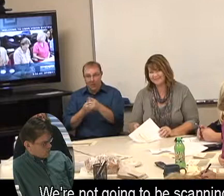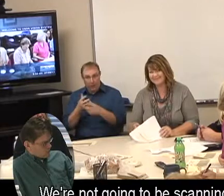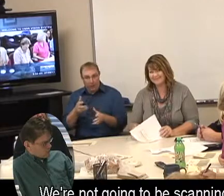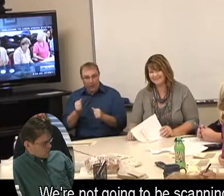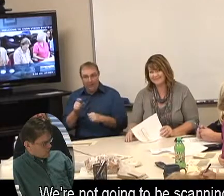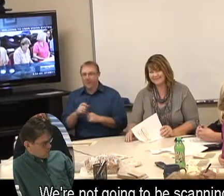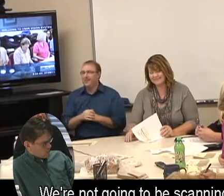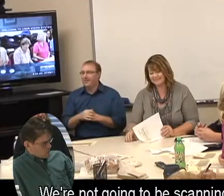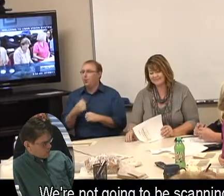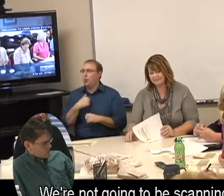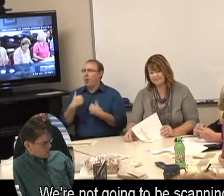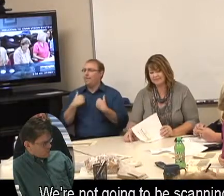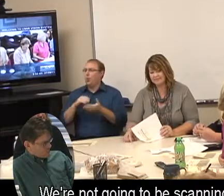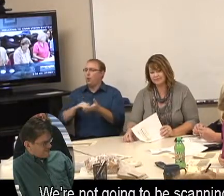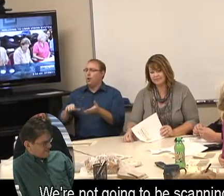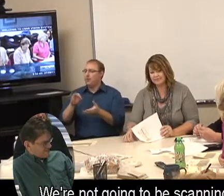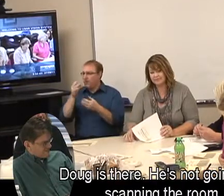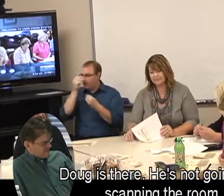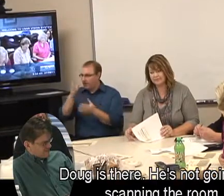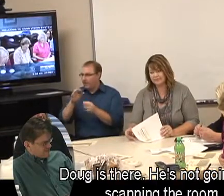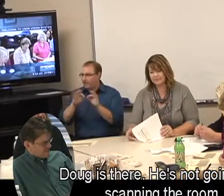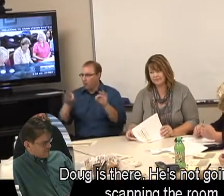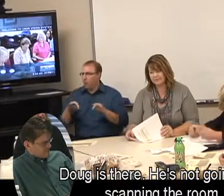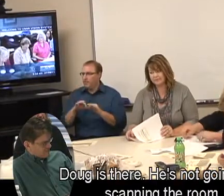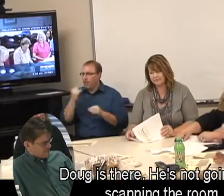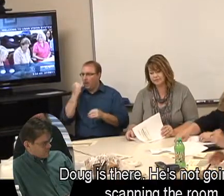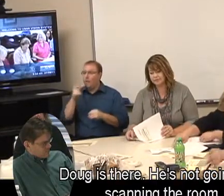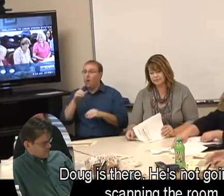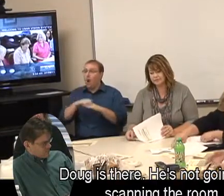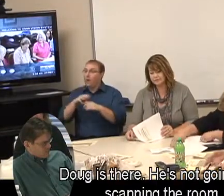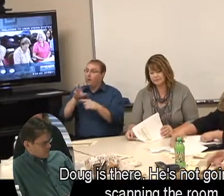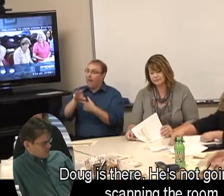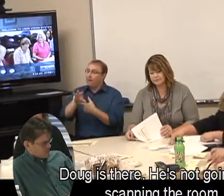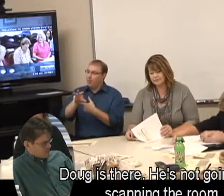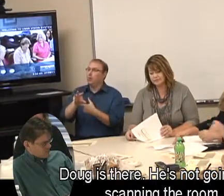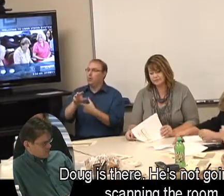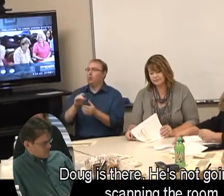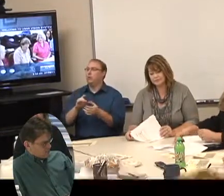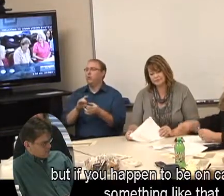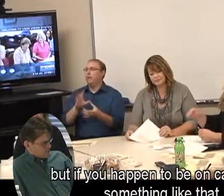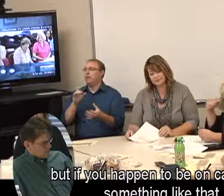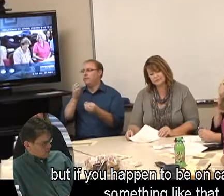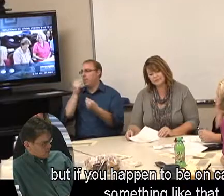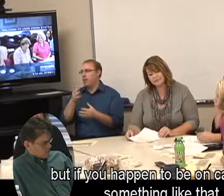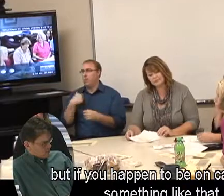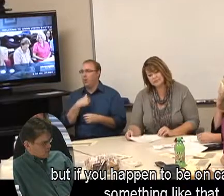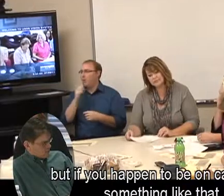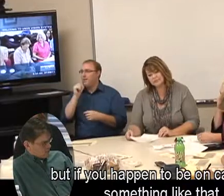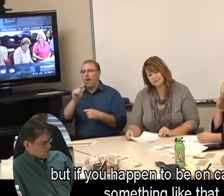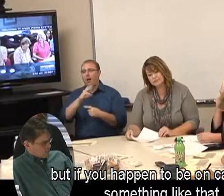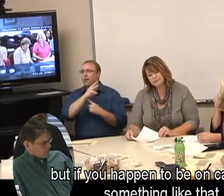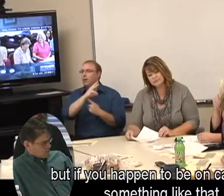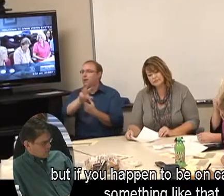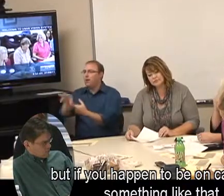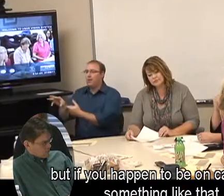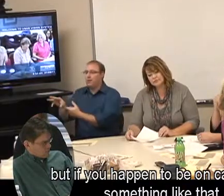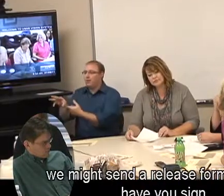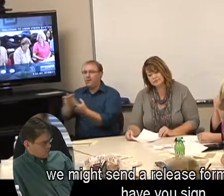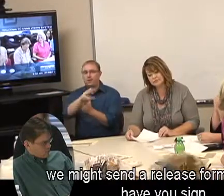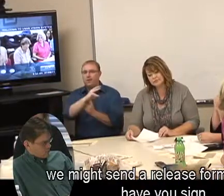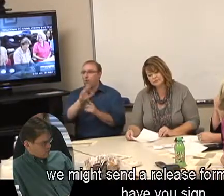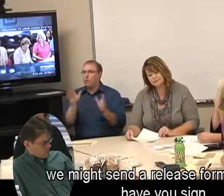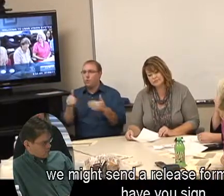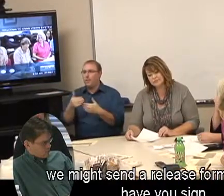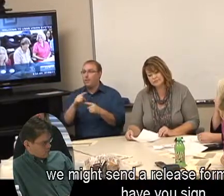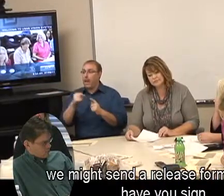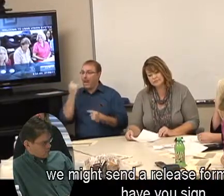releases of information or release forms if you happen to be on camera. We're not going to be spanning the room, as Doug is going to. He's not going to be spanning the room, but